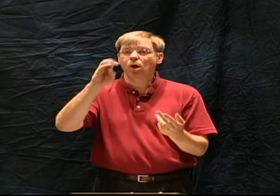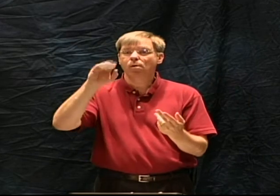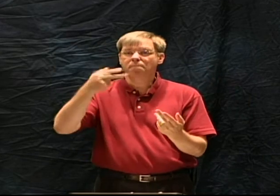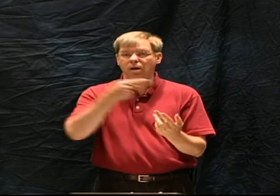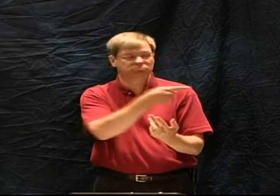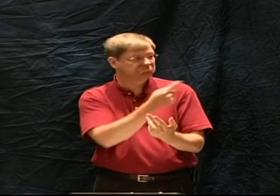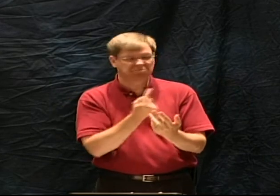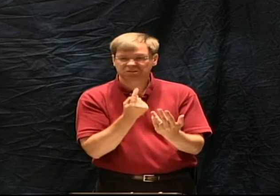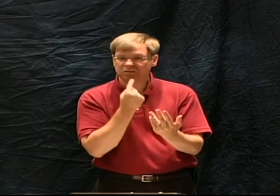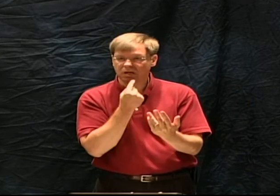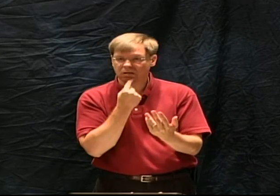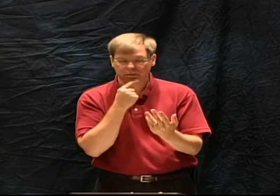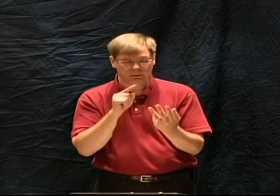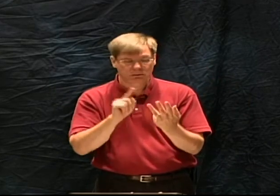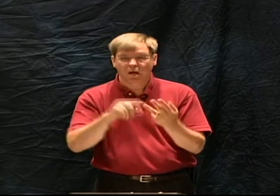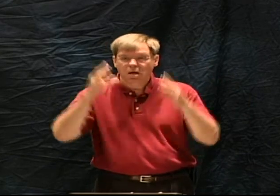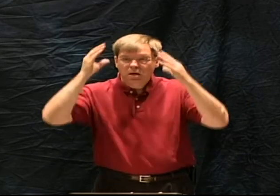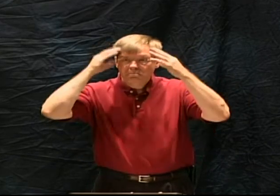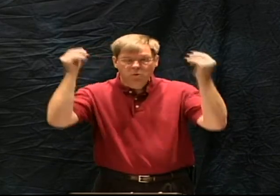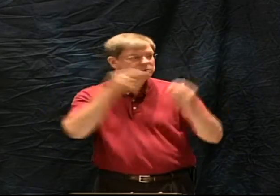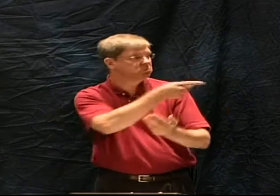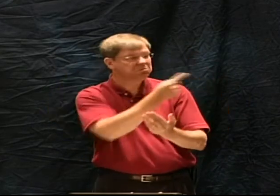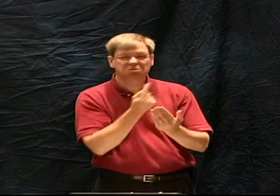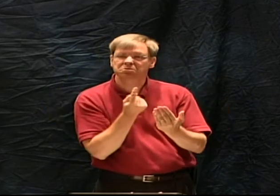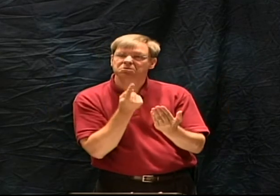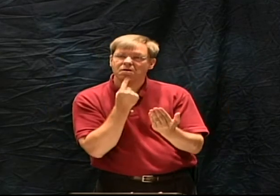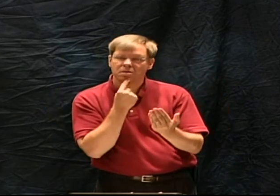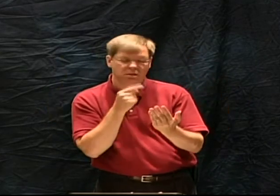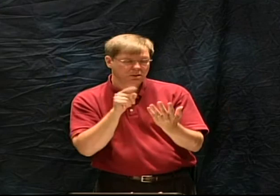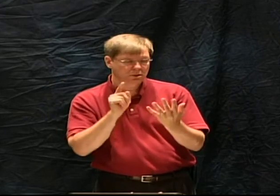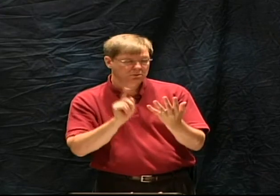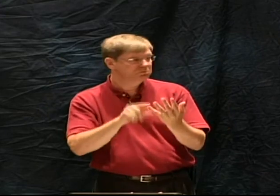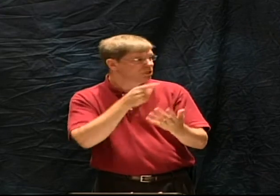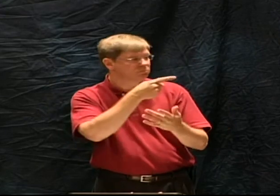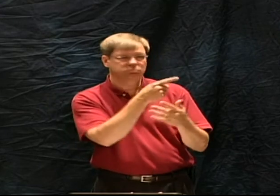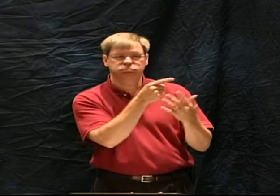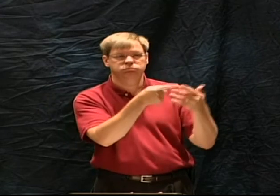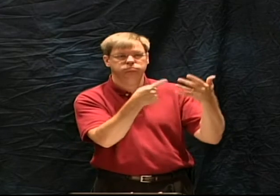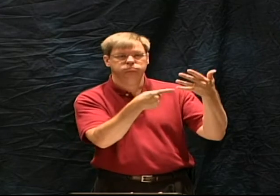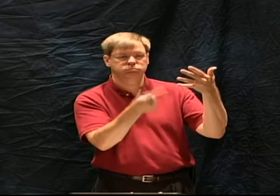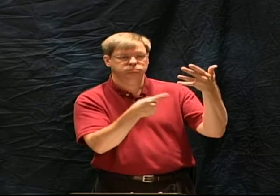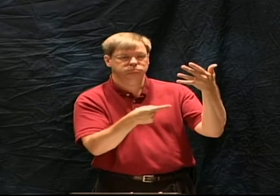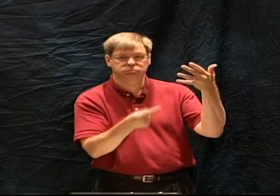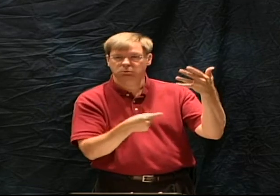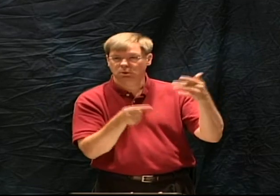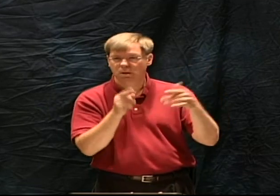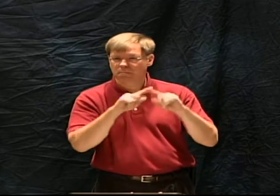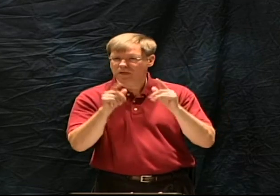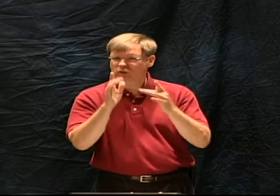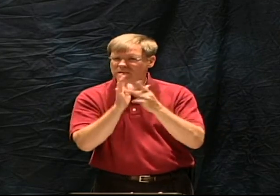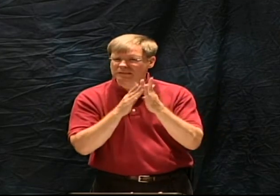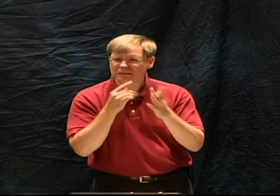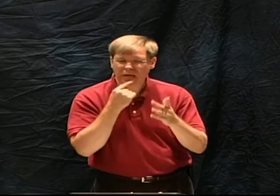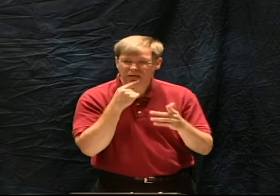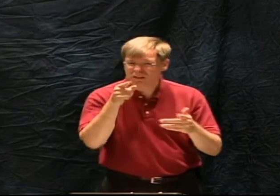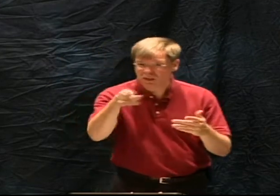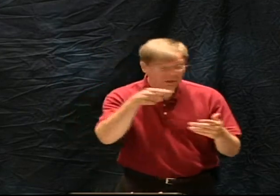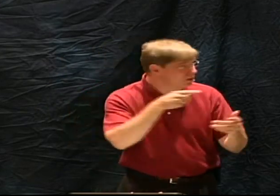God we can often say that Isaiah said and Jonas said but in this particular instance he